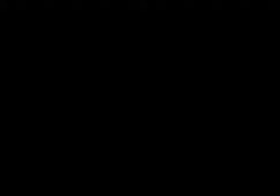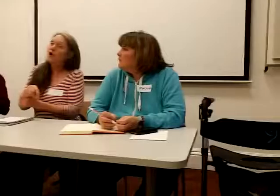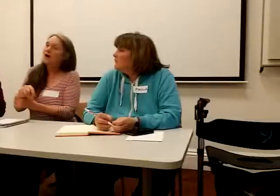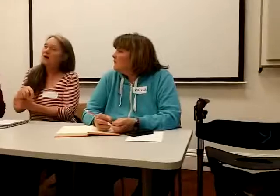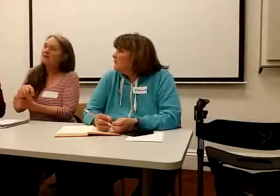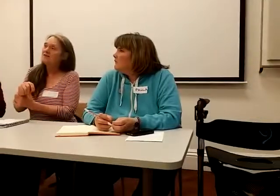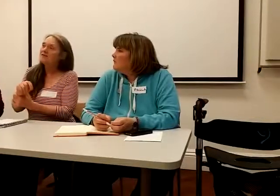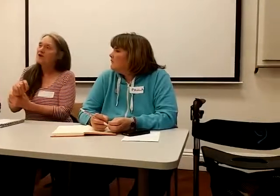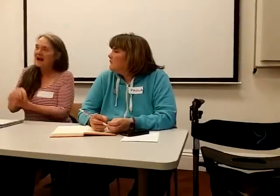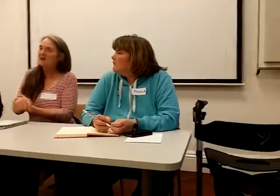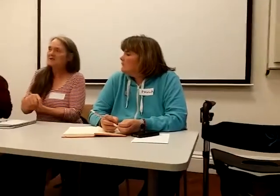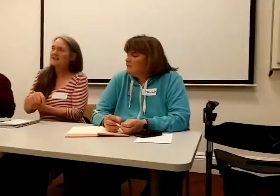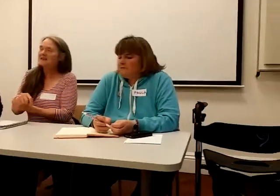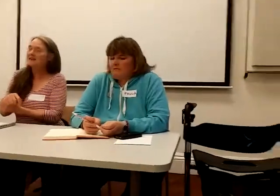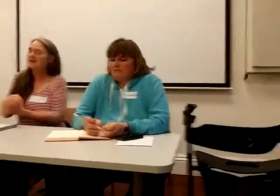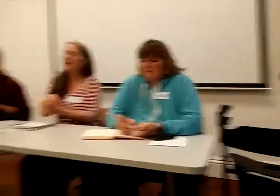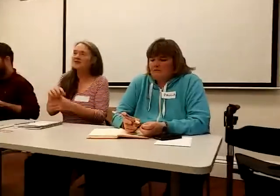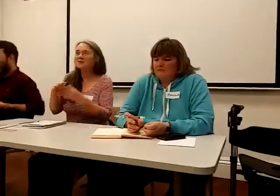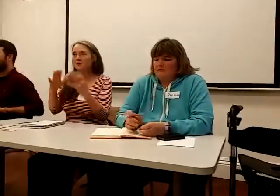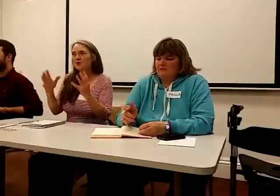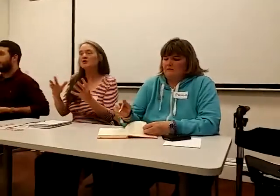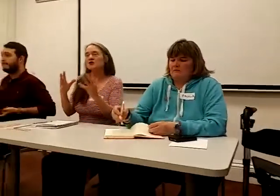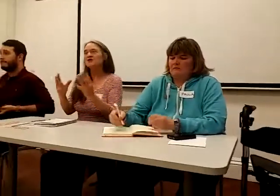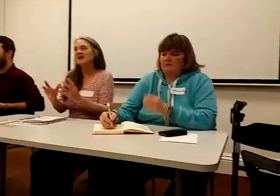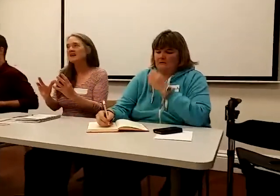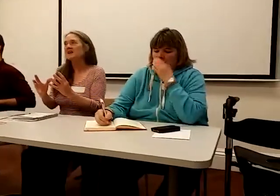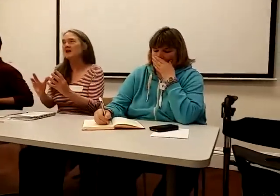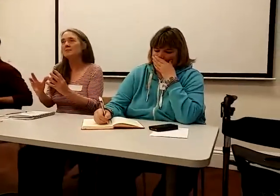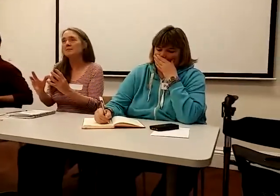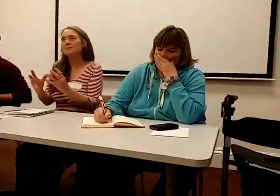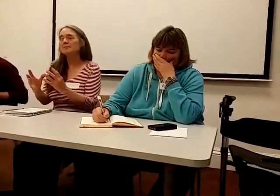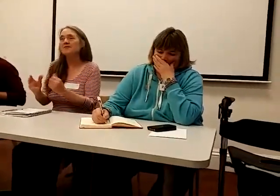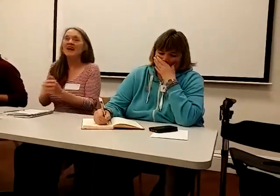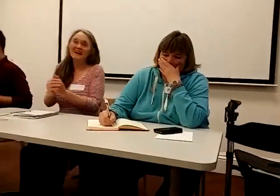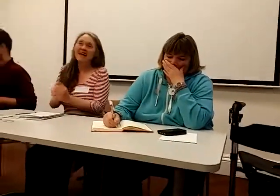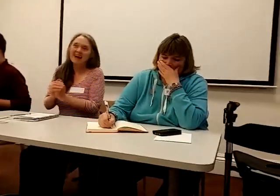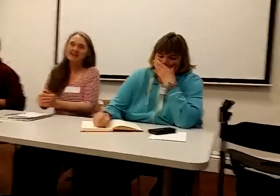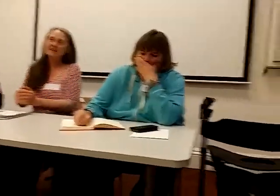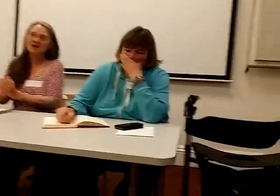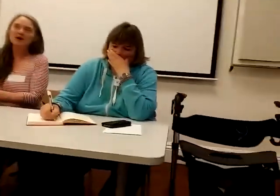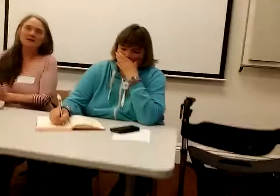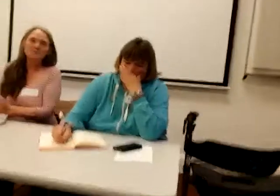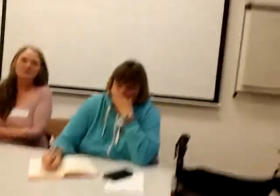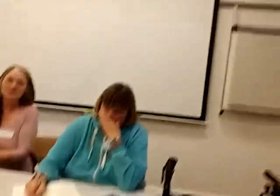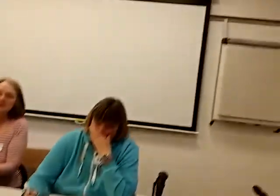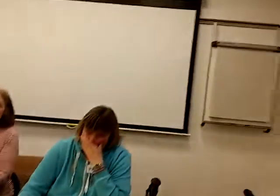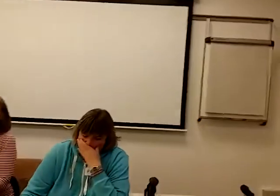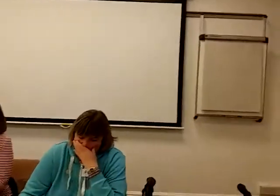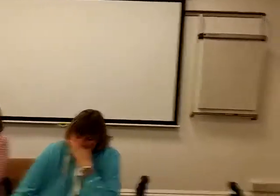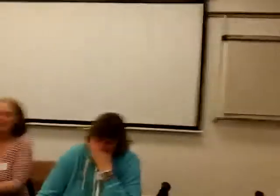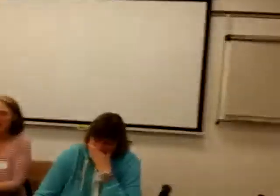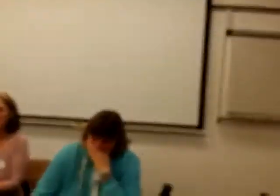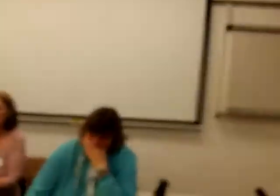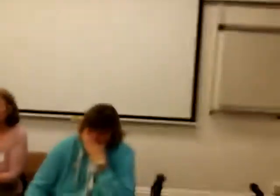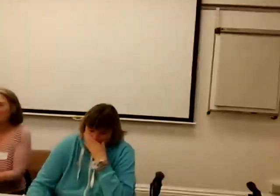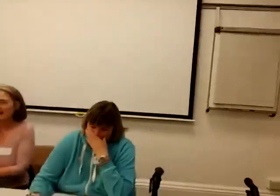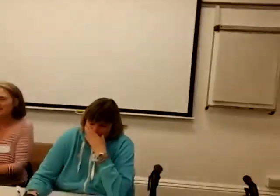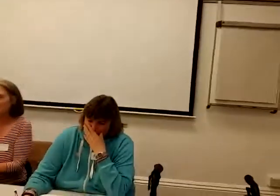For housing as a proportion of income than at any time since records began